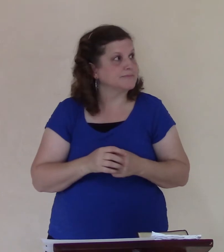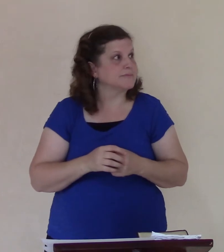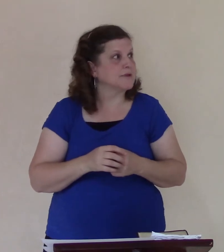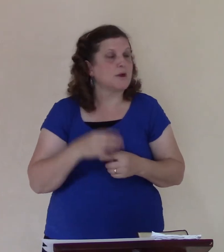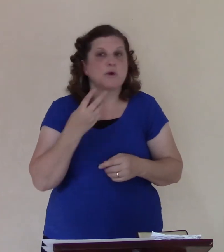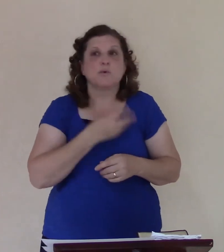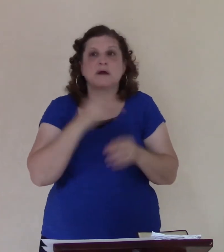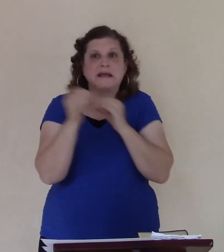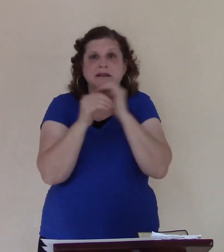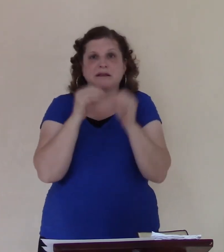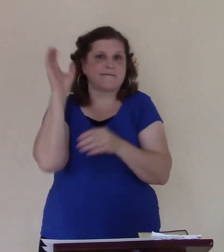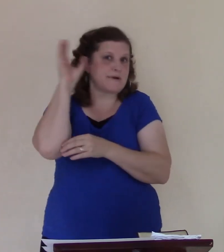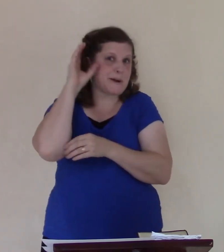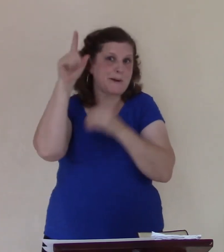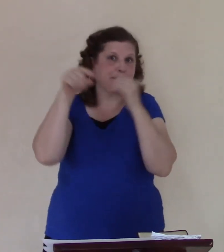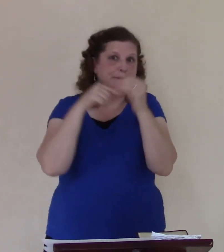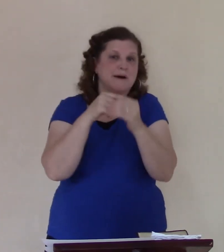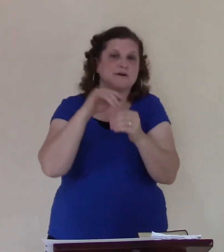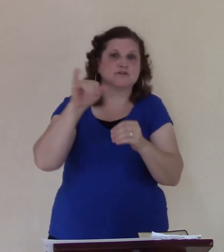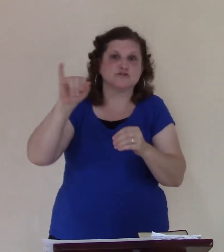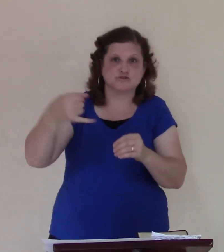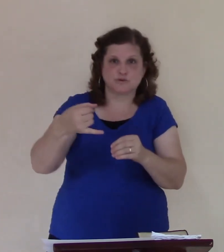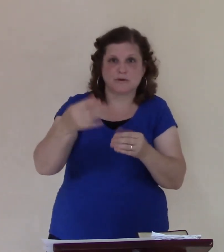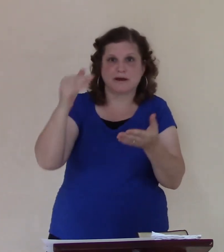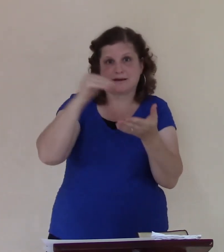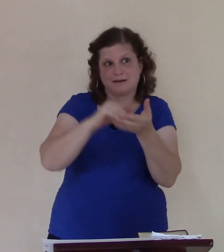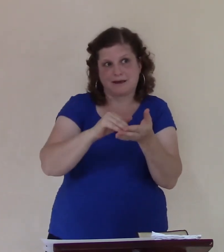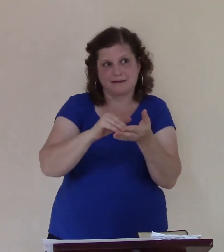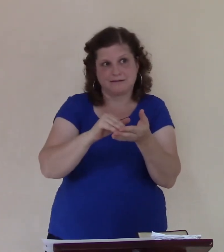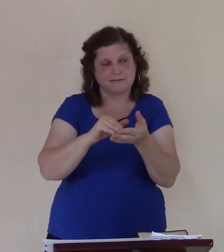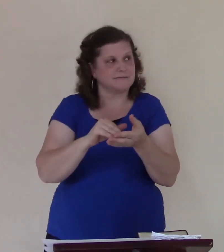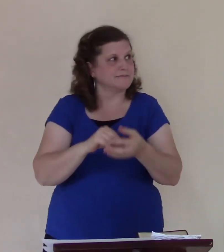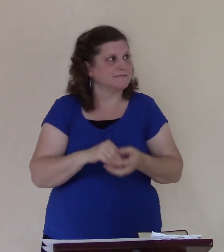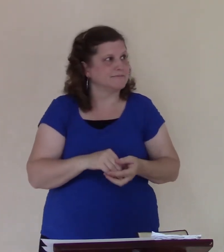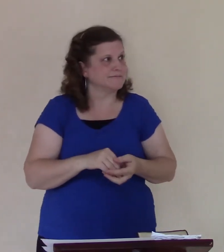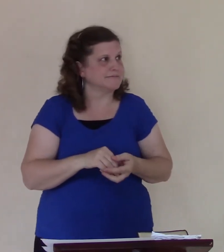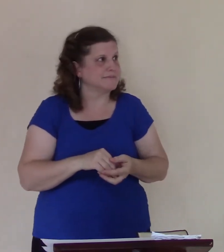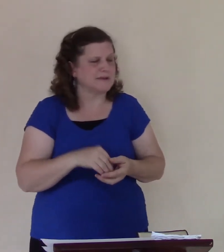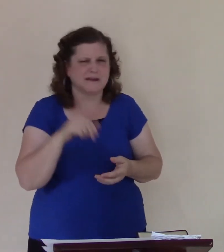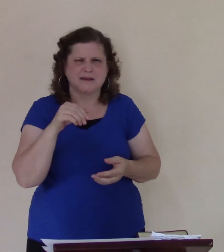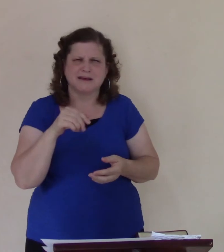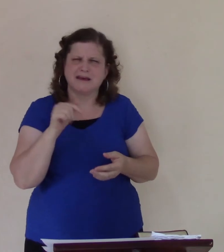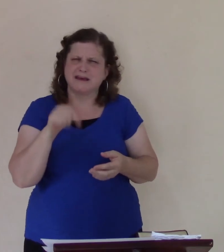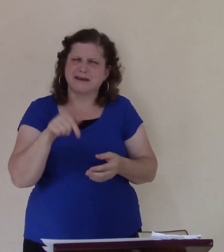Because there ain't nobody in the Bible. Where after this time, you see Jonah serving God.